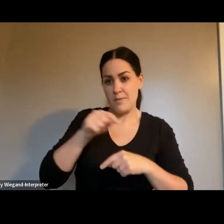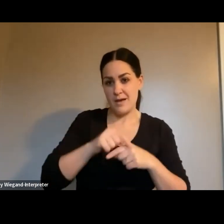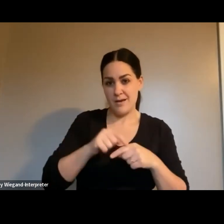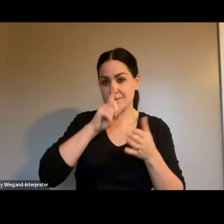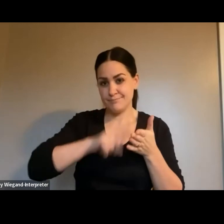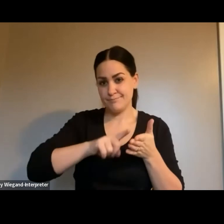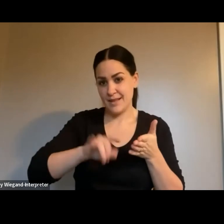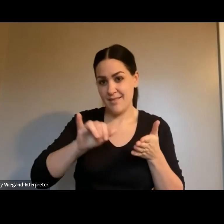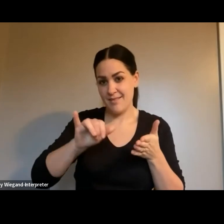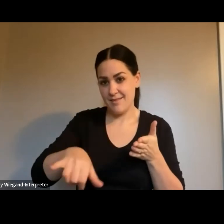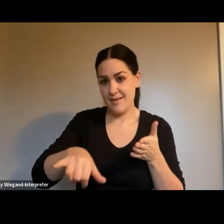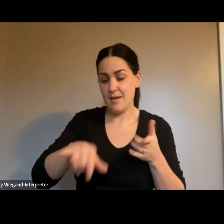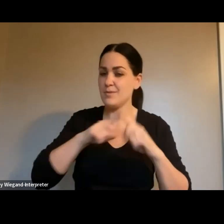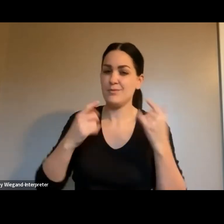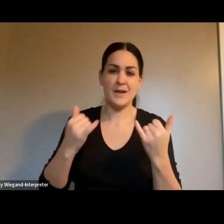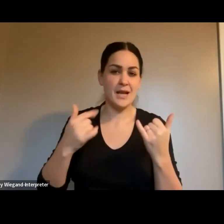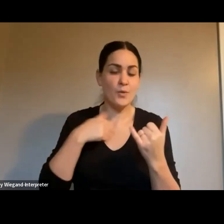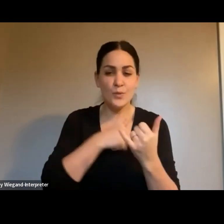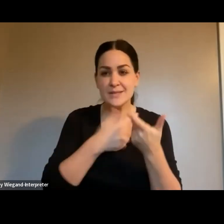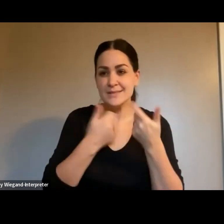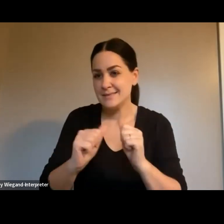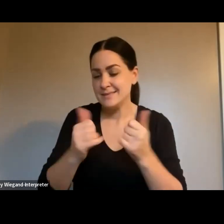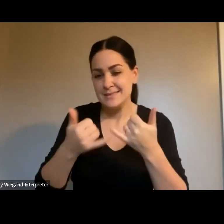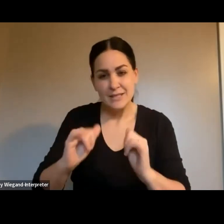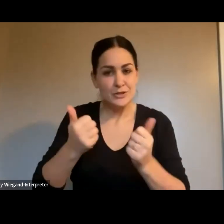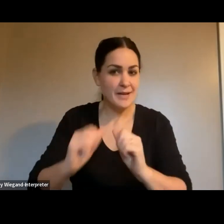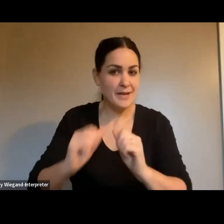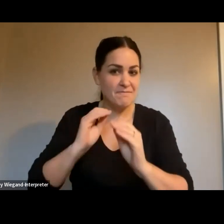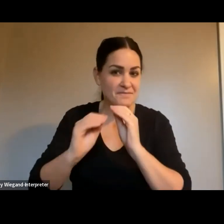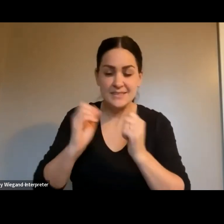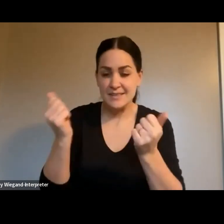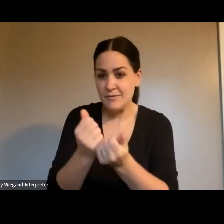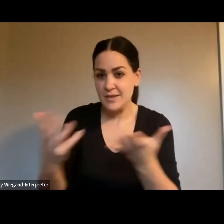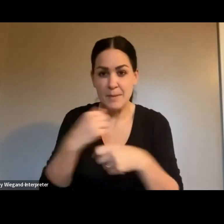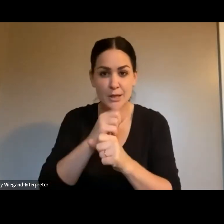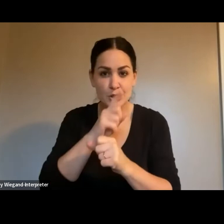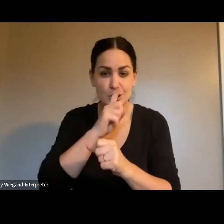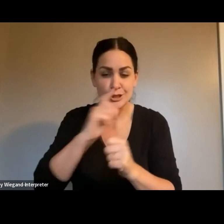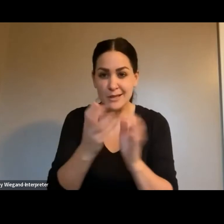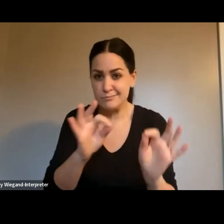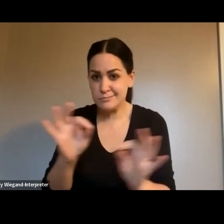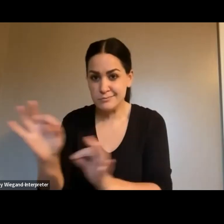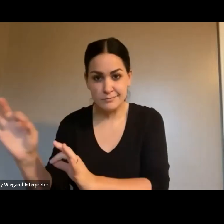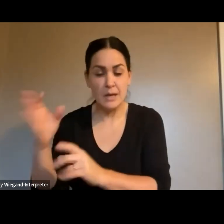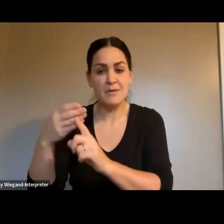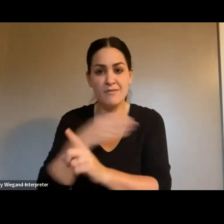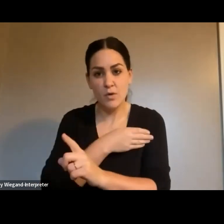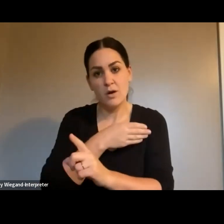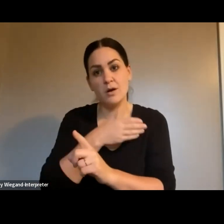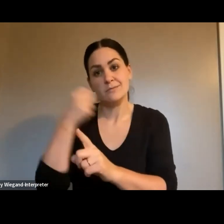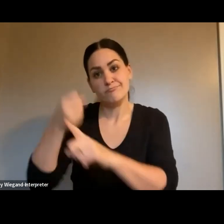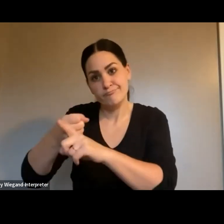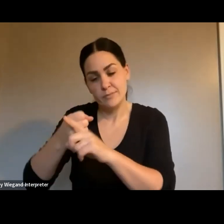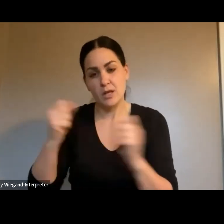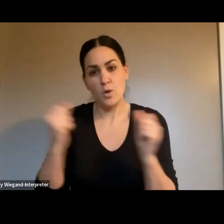tune it. But we're still fine tuning it. We're trying to get it as good as possible as we go into the cold weather. As far as the